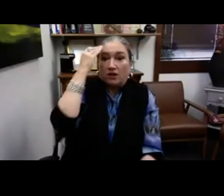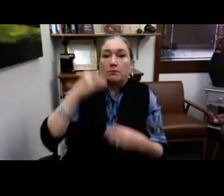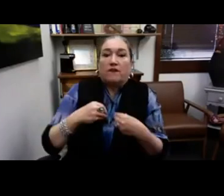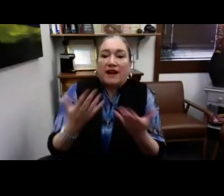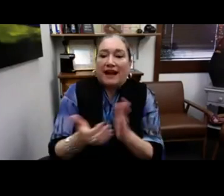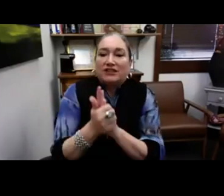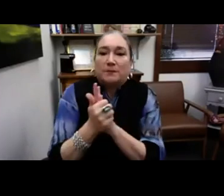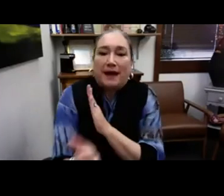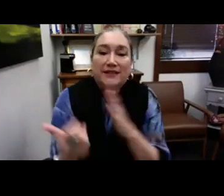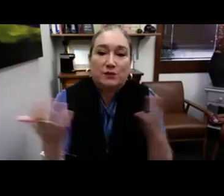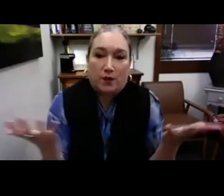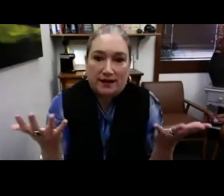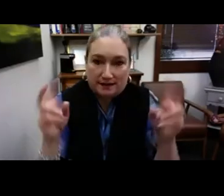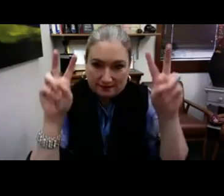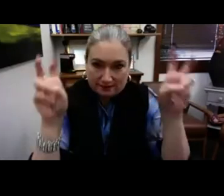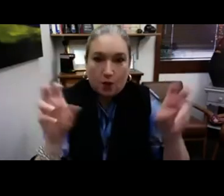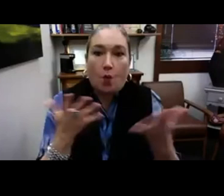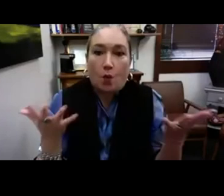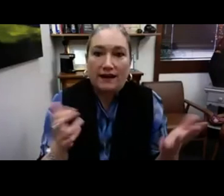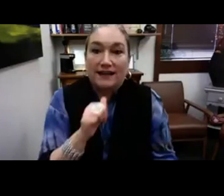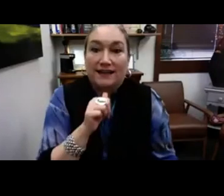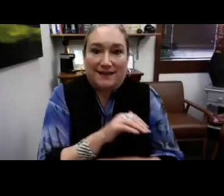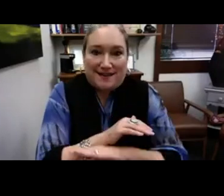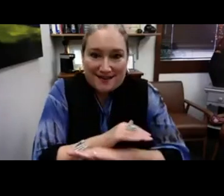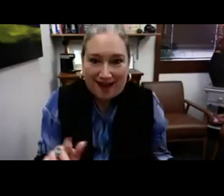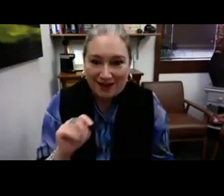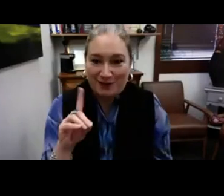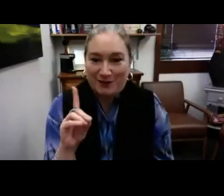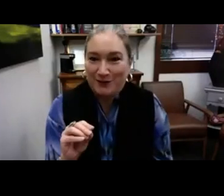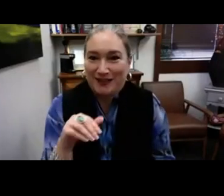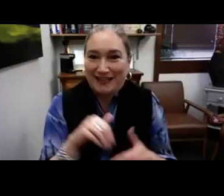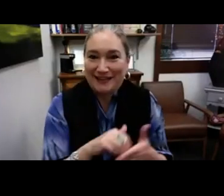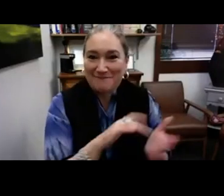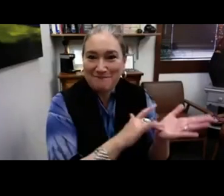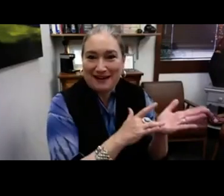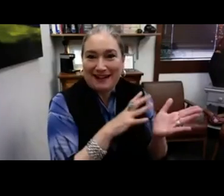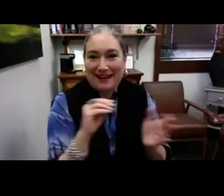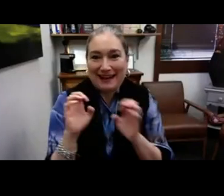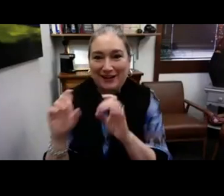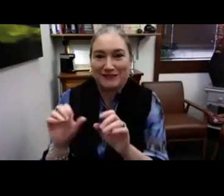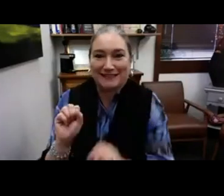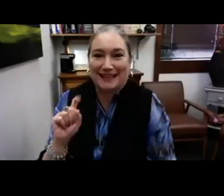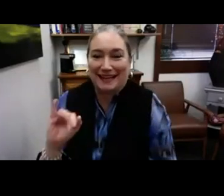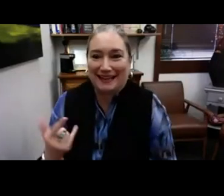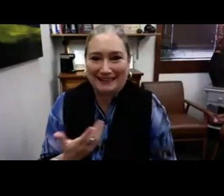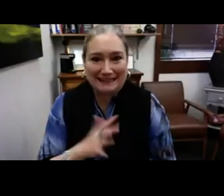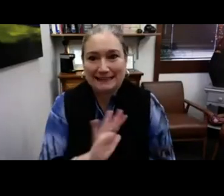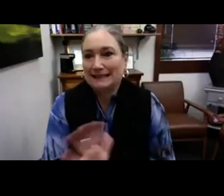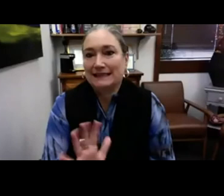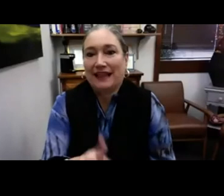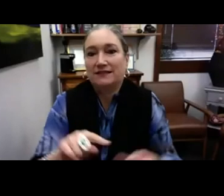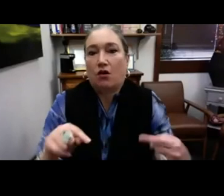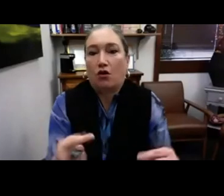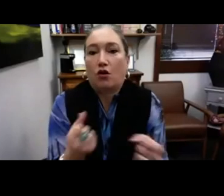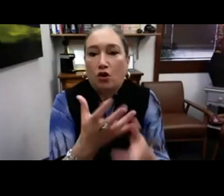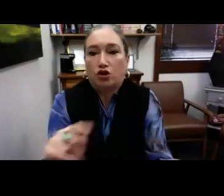So deaf professional trauma knowledge is providing more expertise on what not to do between the